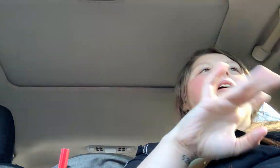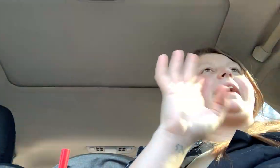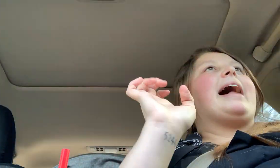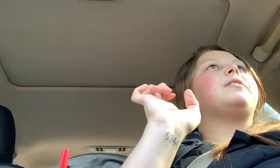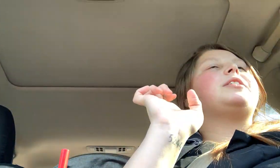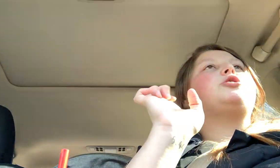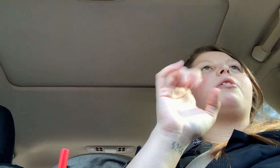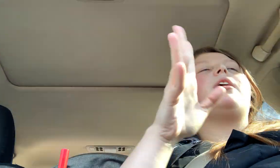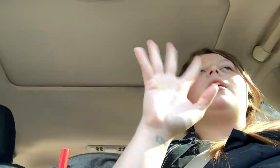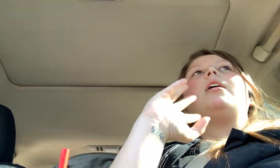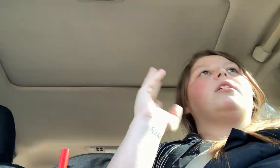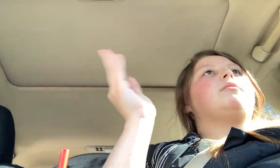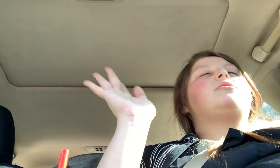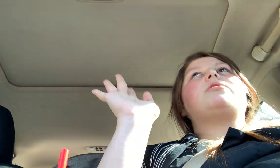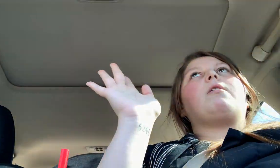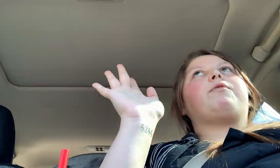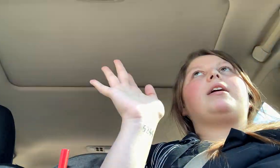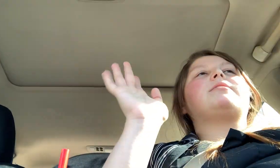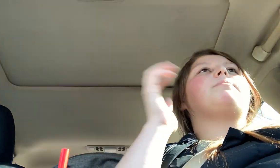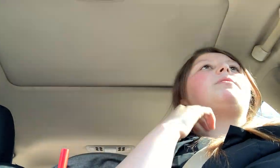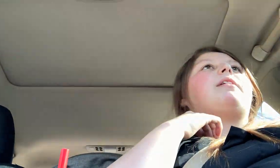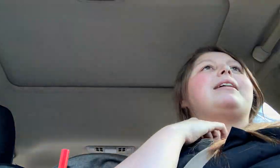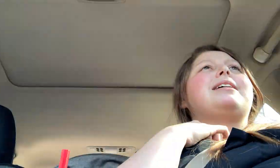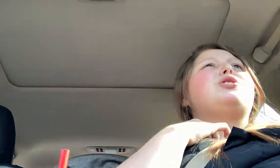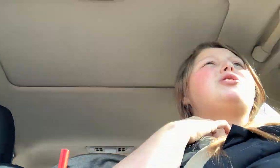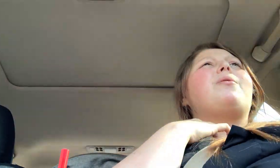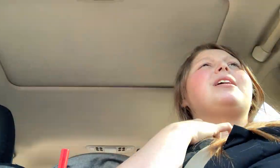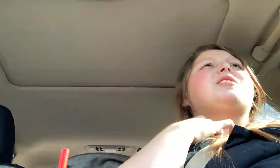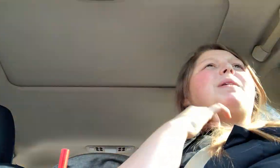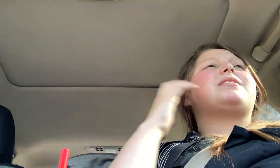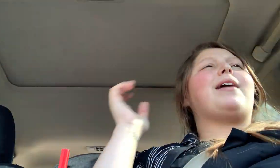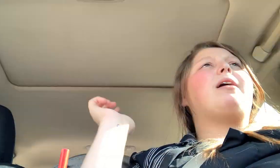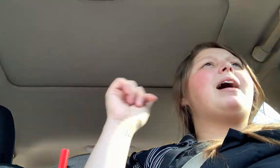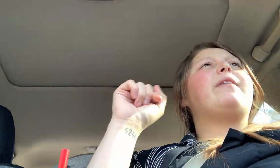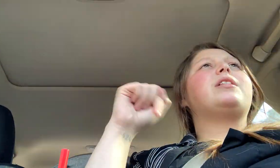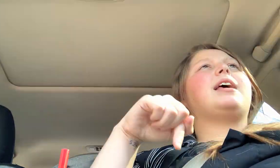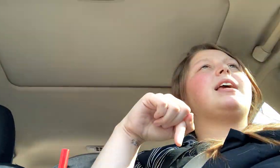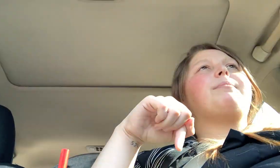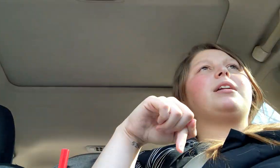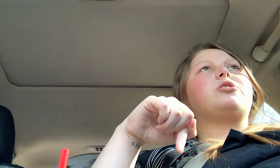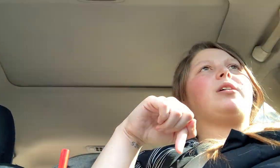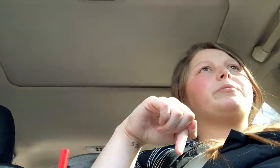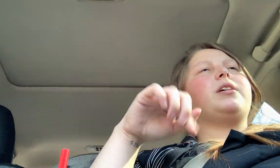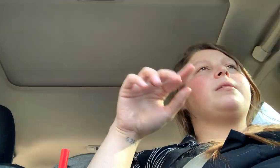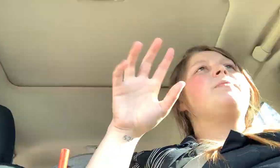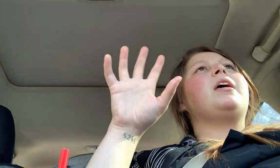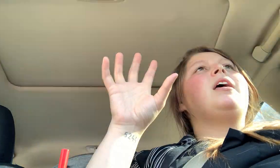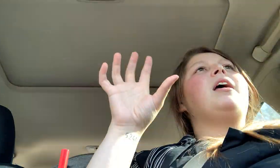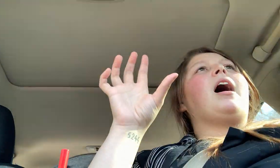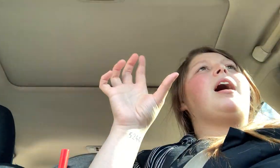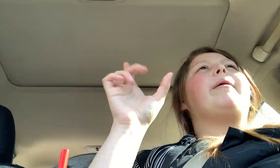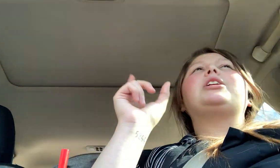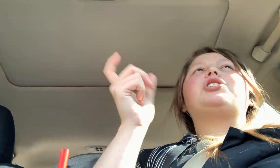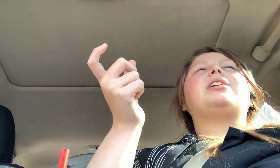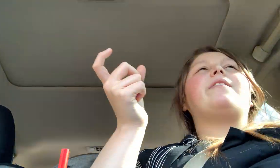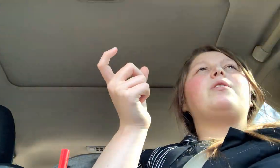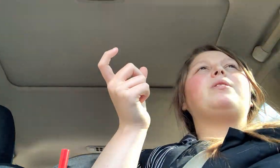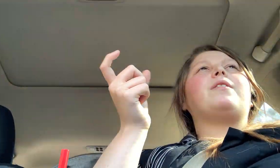put in calories. You don't so freaking simple, you guys. And it's so inexpensive. I'll have a link in my description. It should give you your